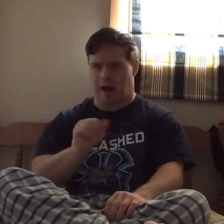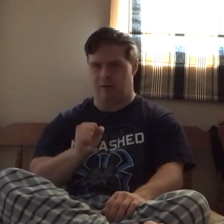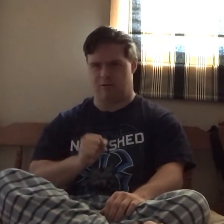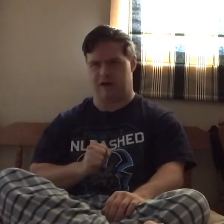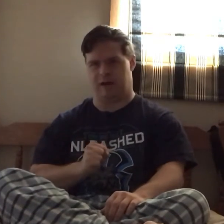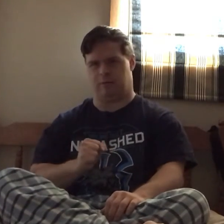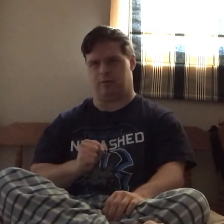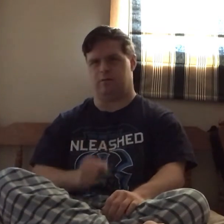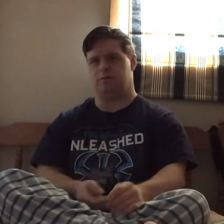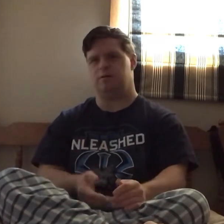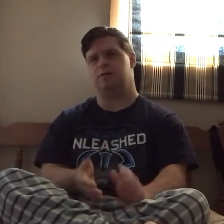our channel.